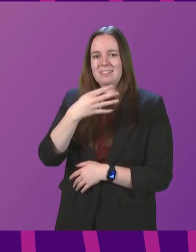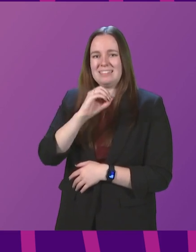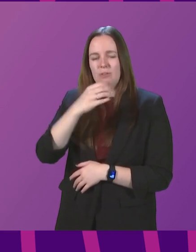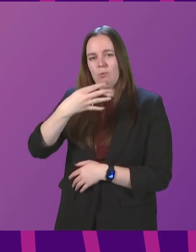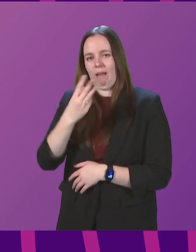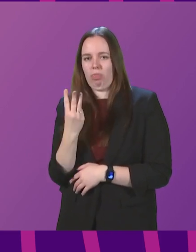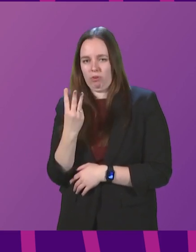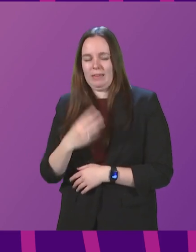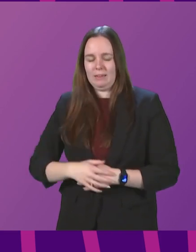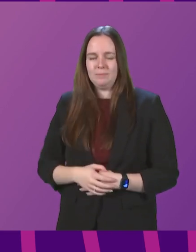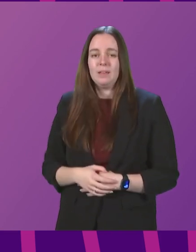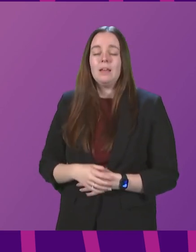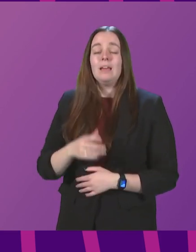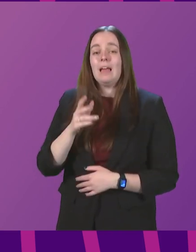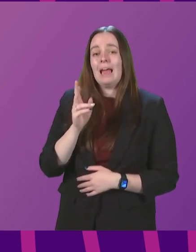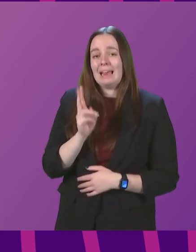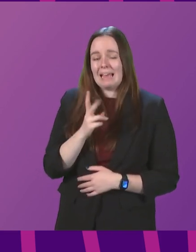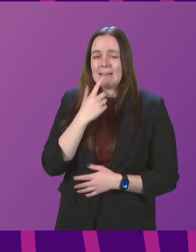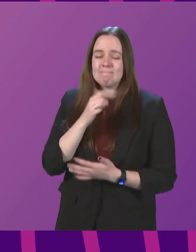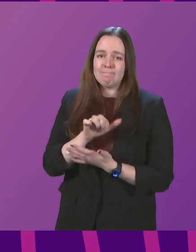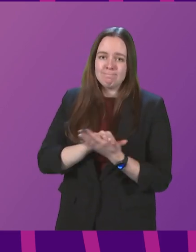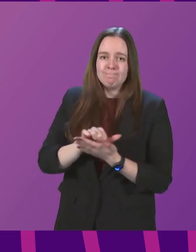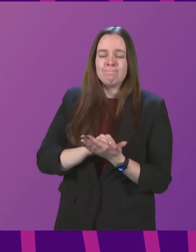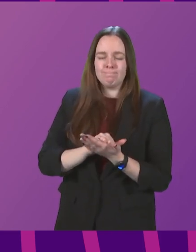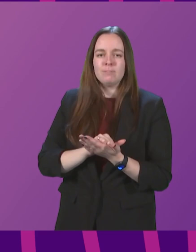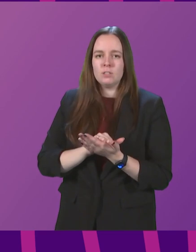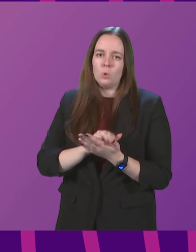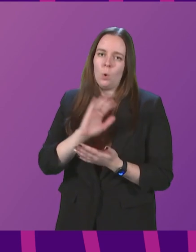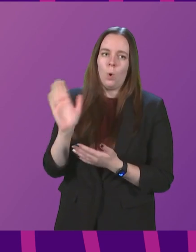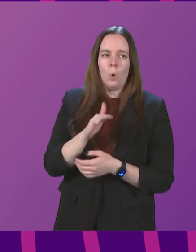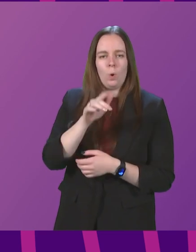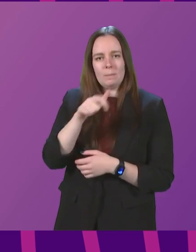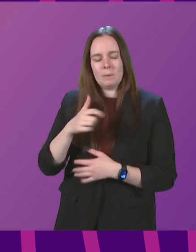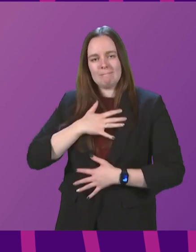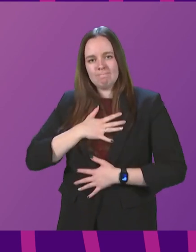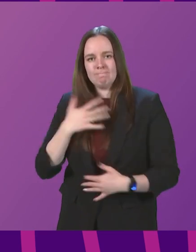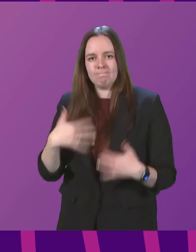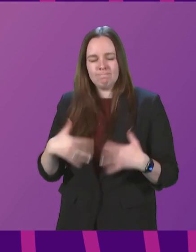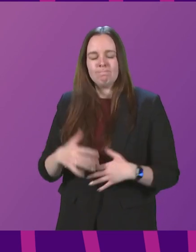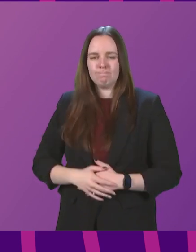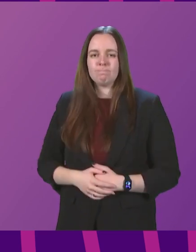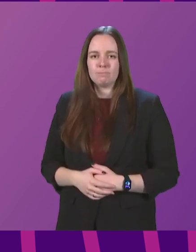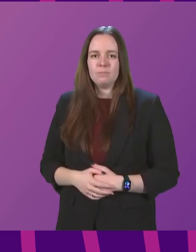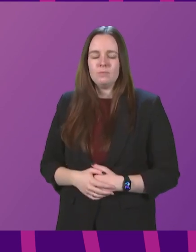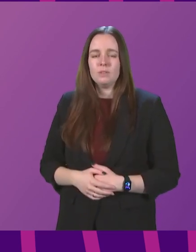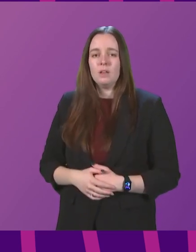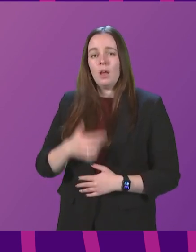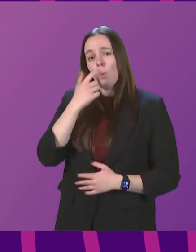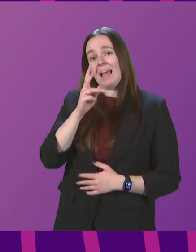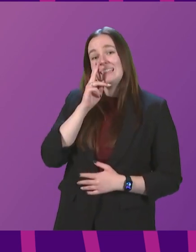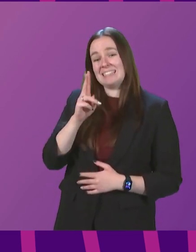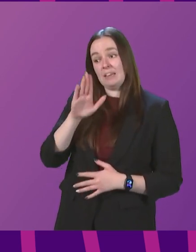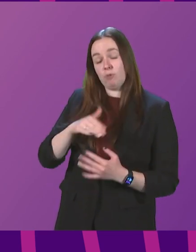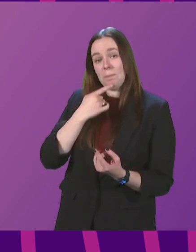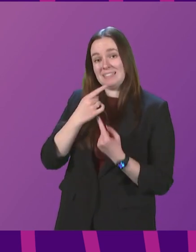And once again, I send my condolences to everyone who is mourning a loved one. As we can see from the data,